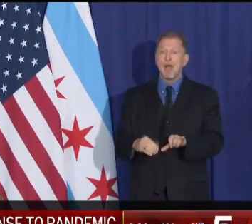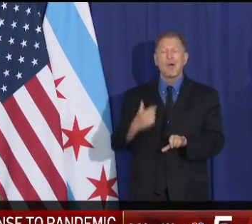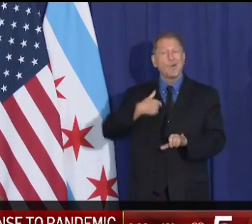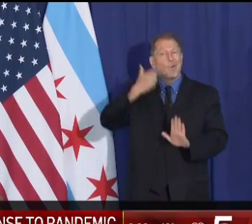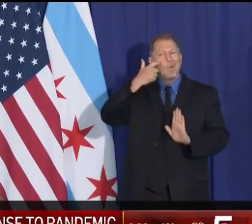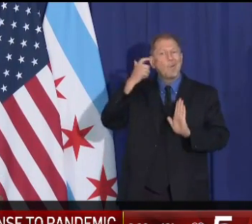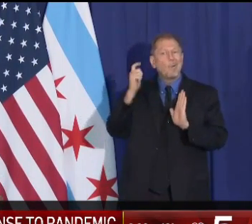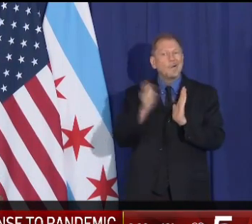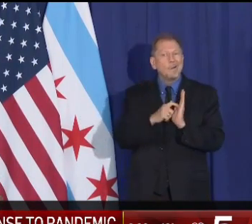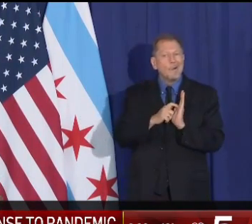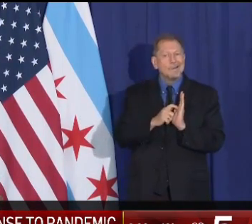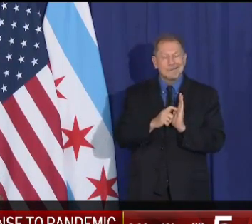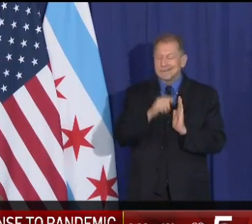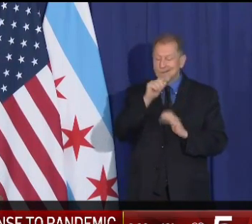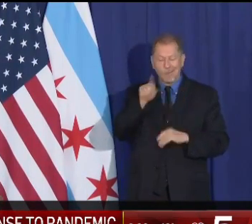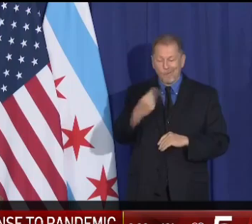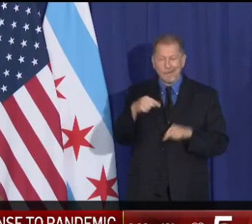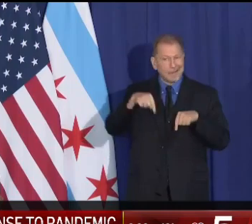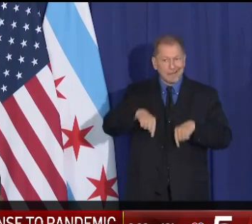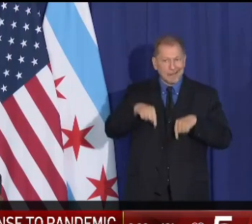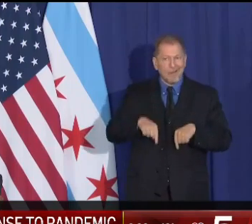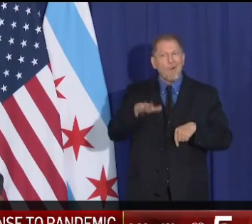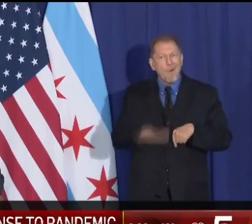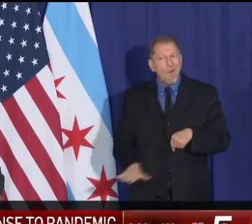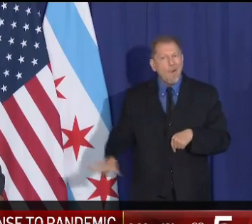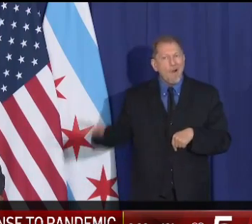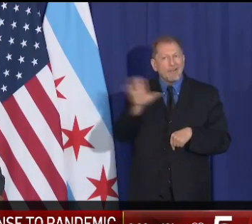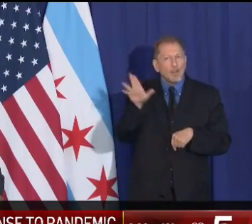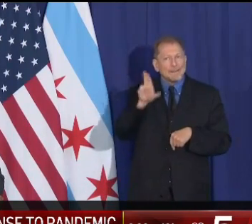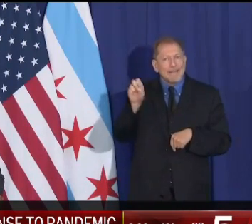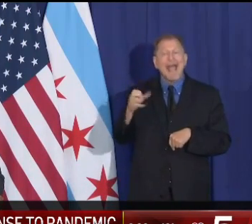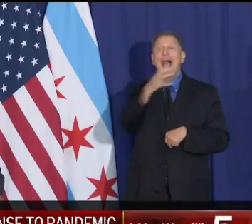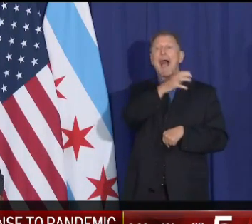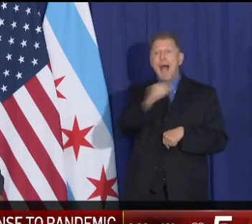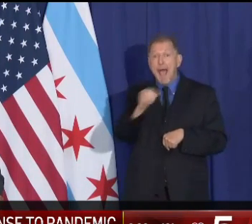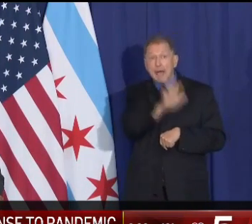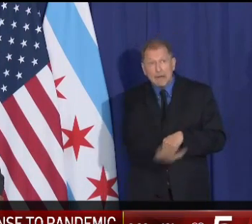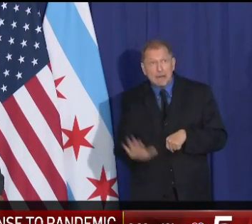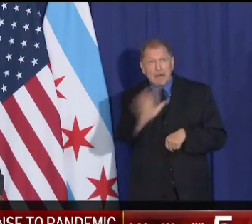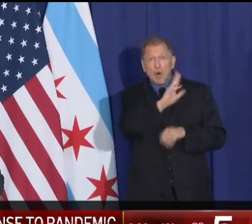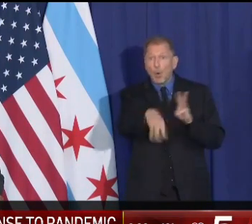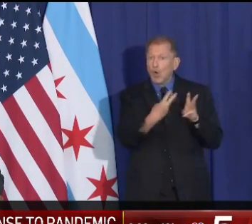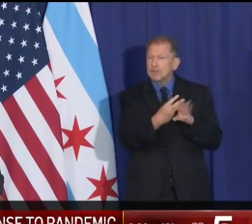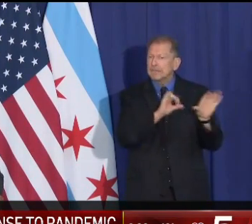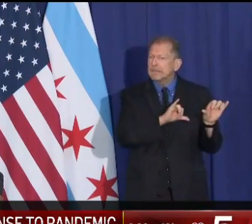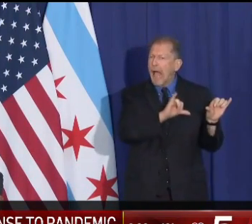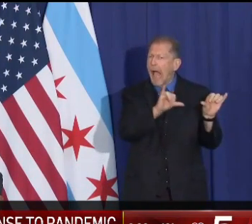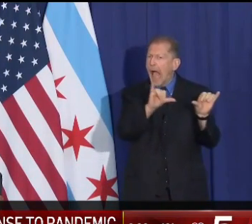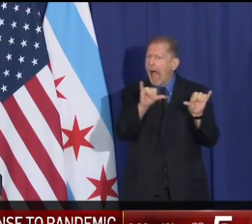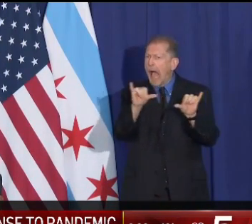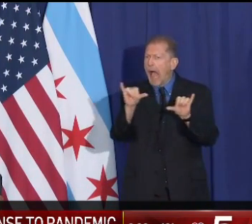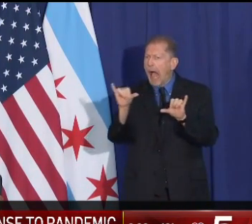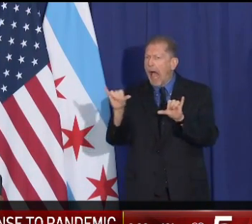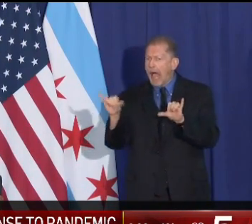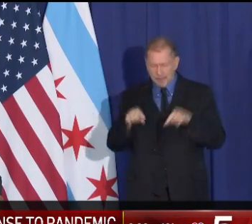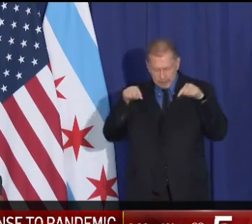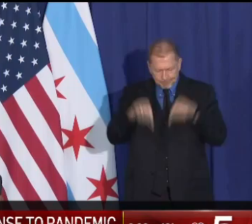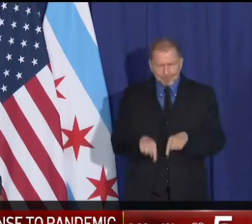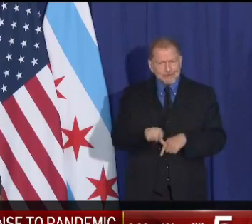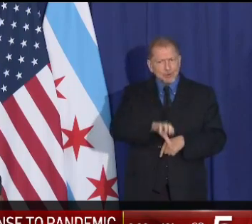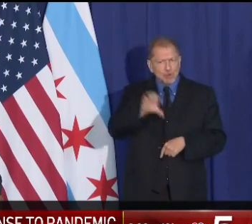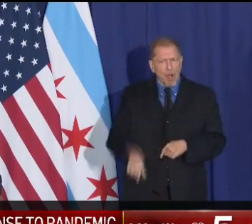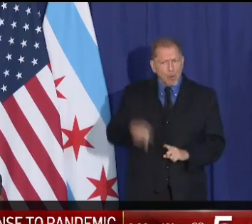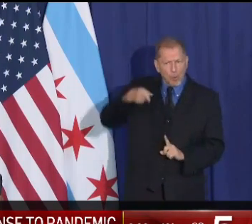seeing everywhere across the country and around the world. Here in Chicago, we must do something